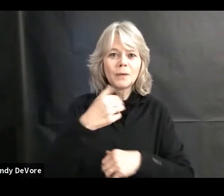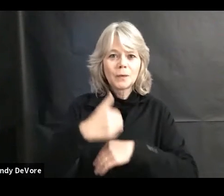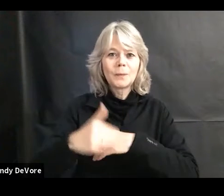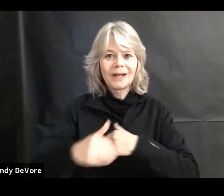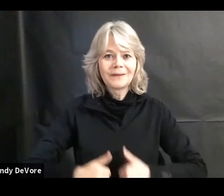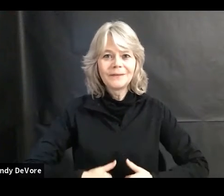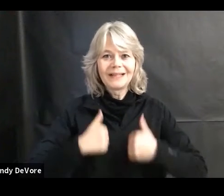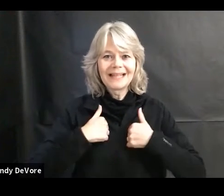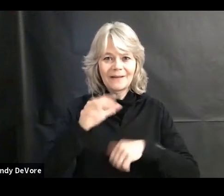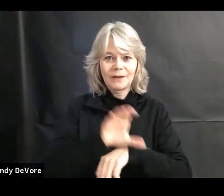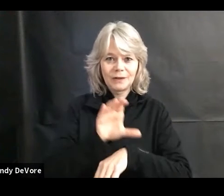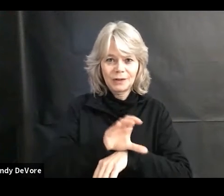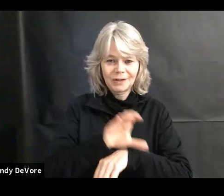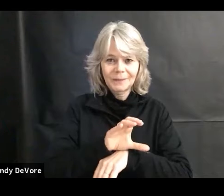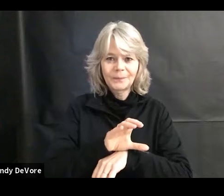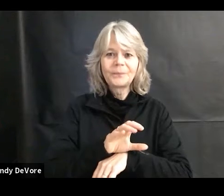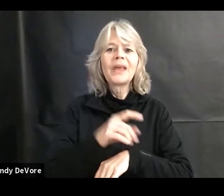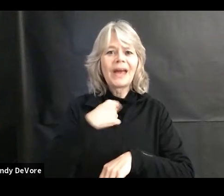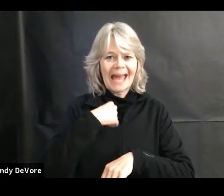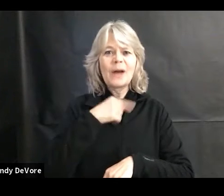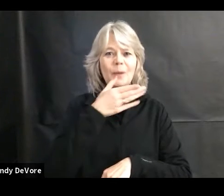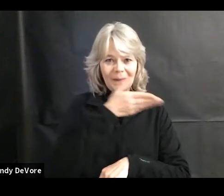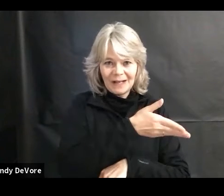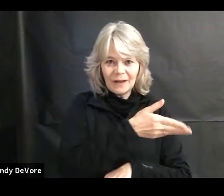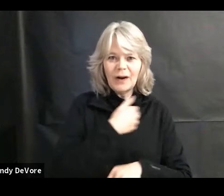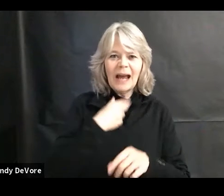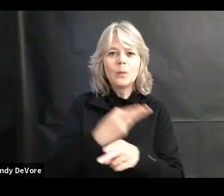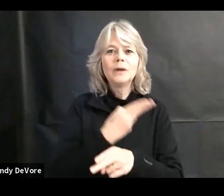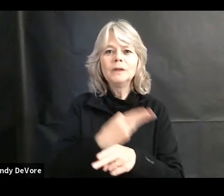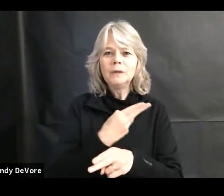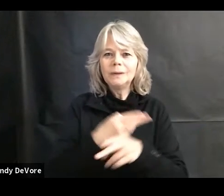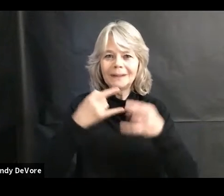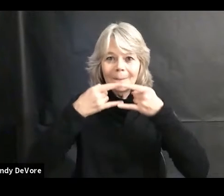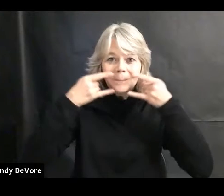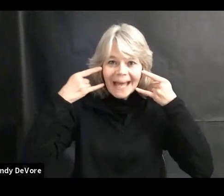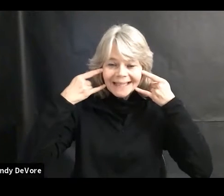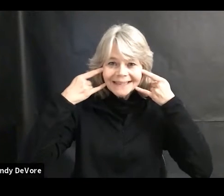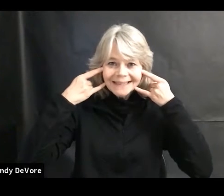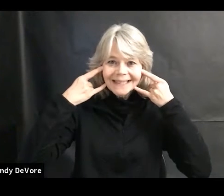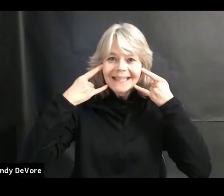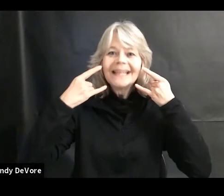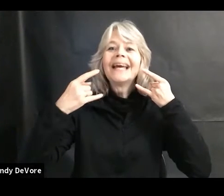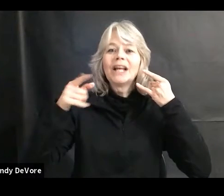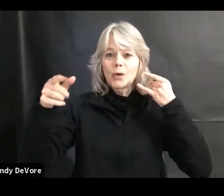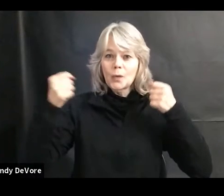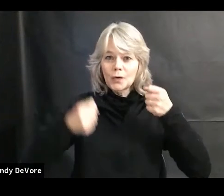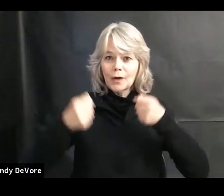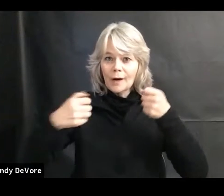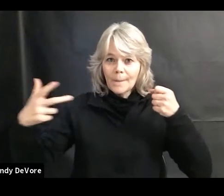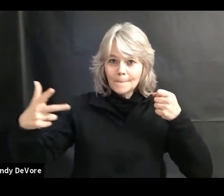And I'll be there, I'll have my mask on, and I will bring a bag to you. It's a